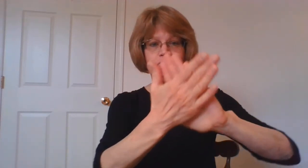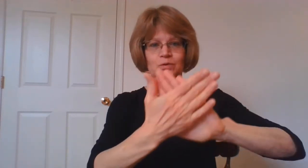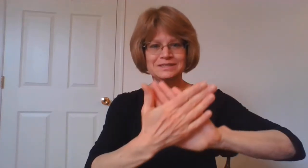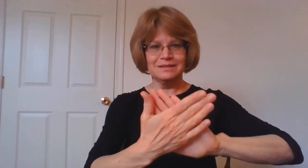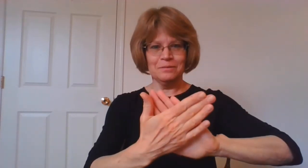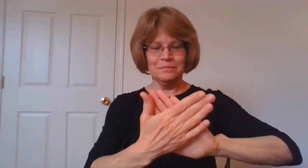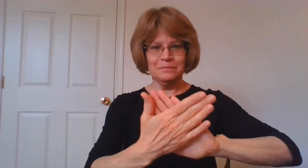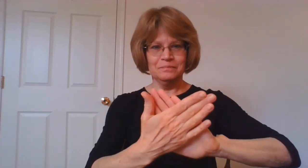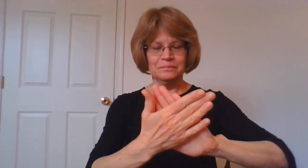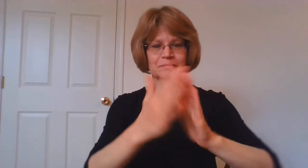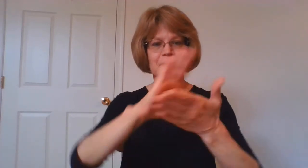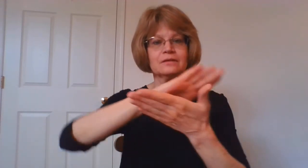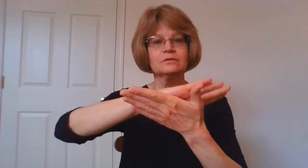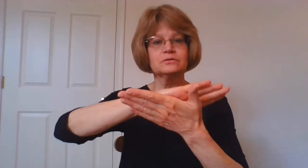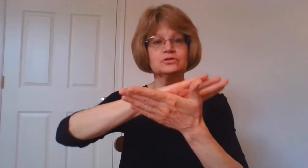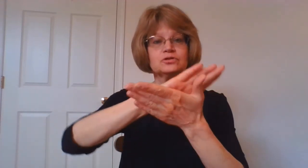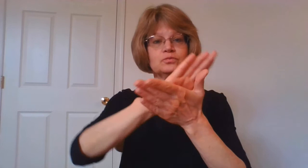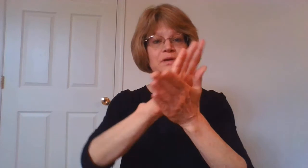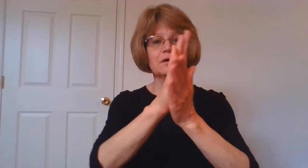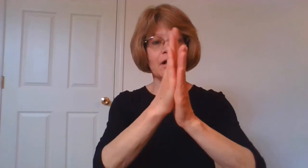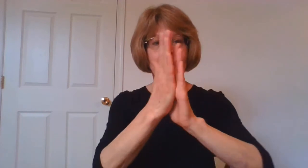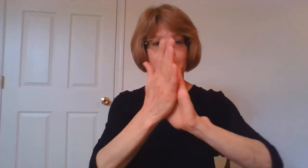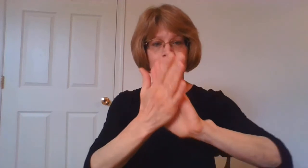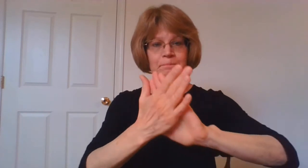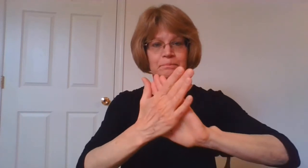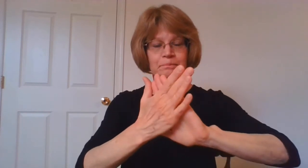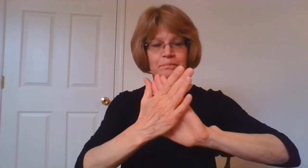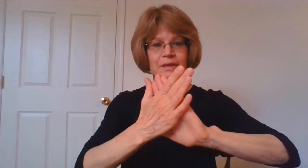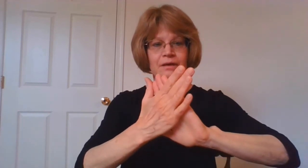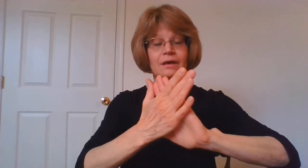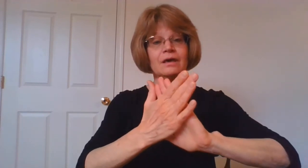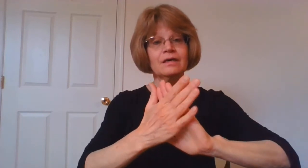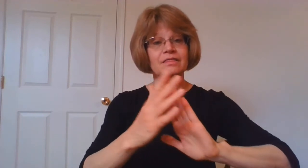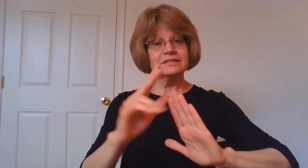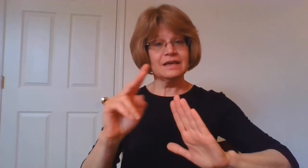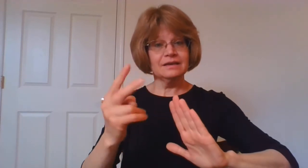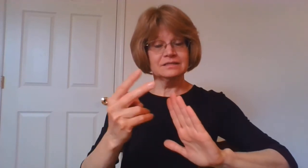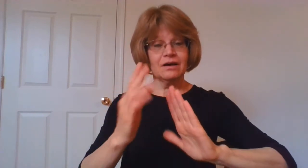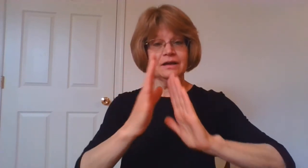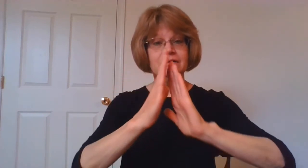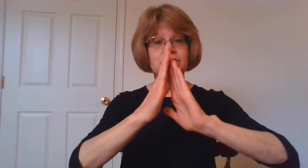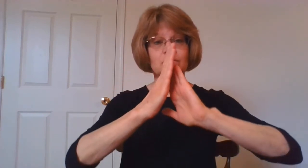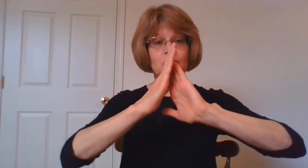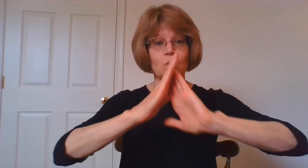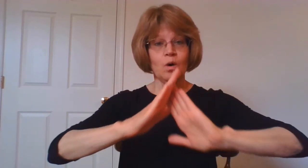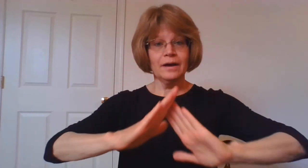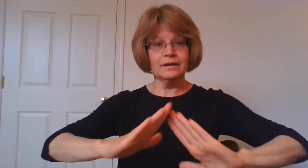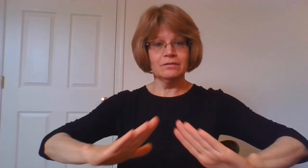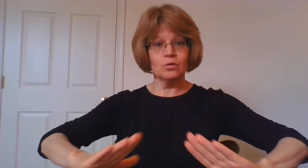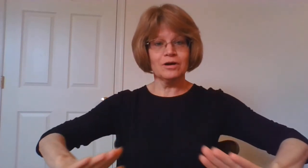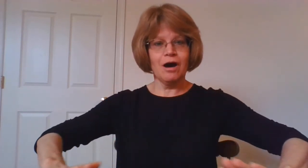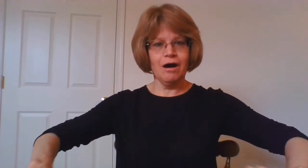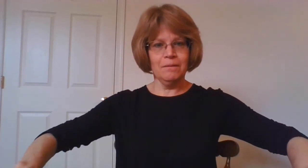twist them. To become. The second sign is quiet or calm.